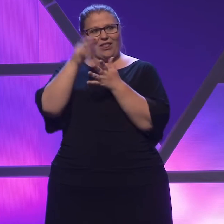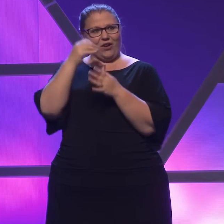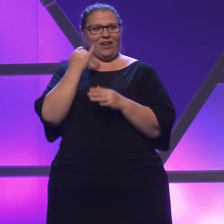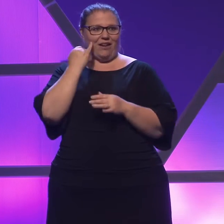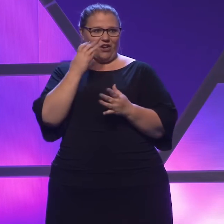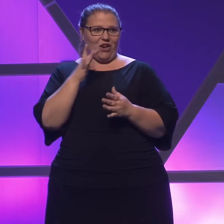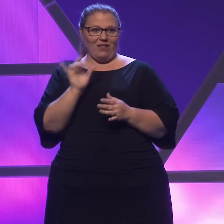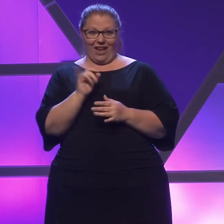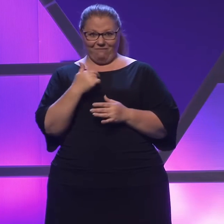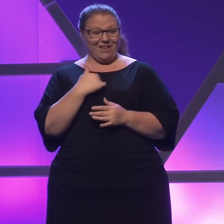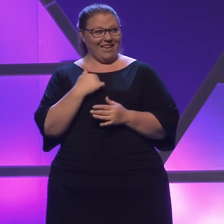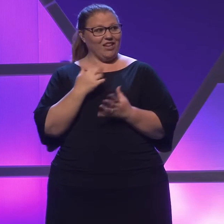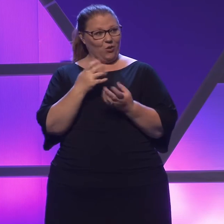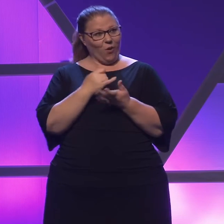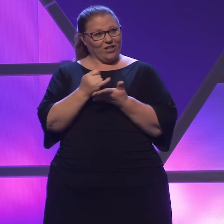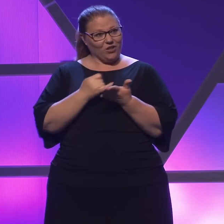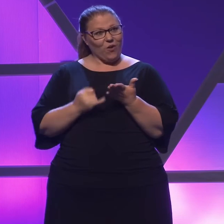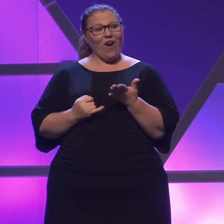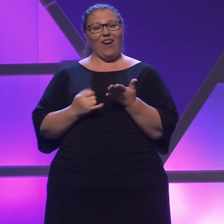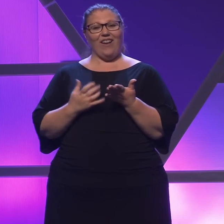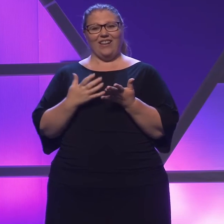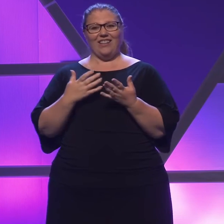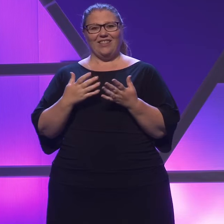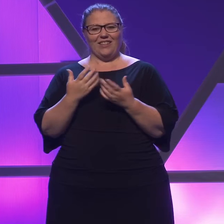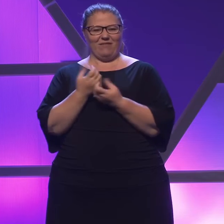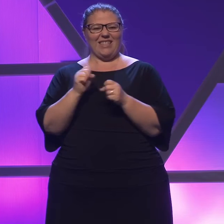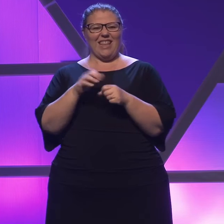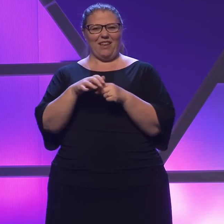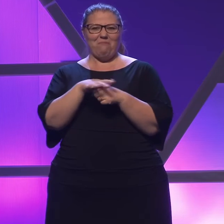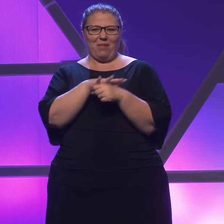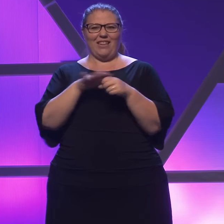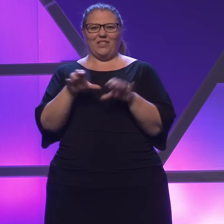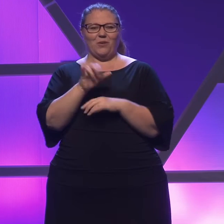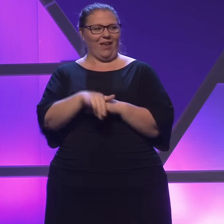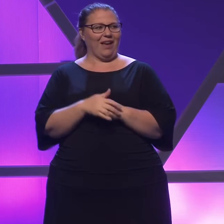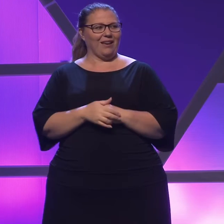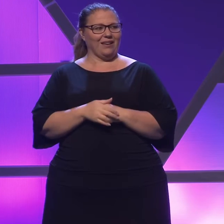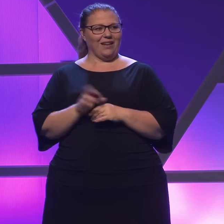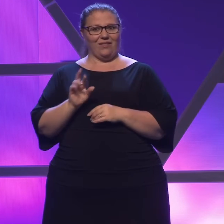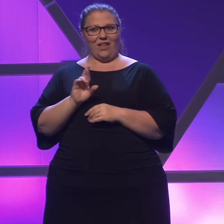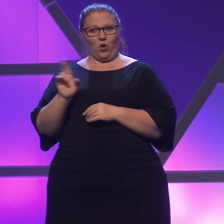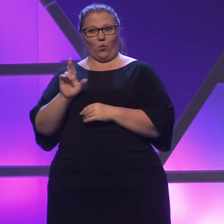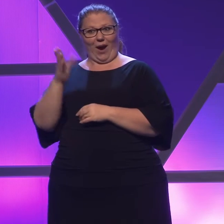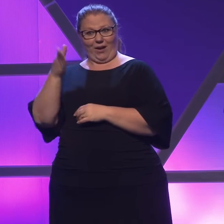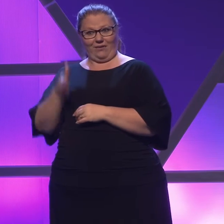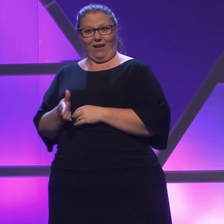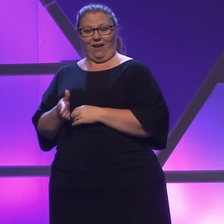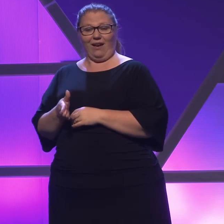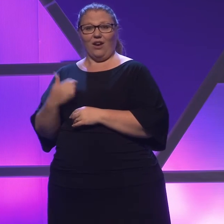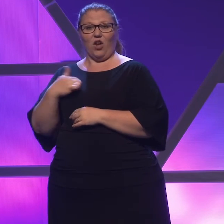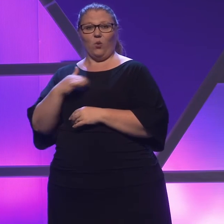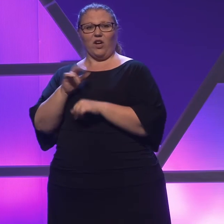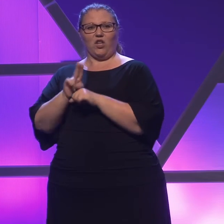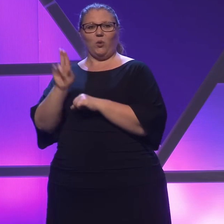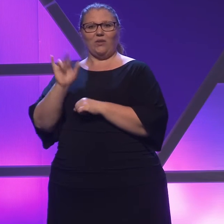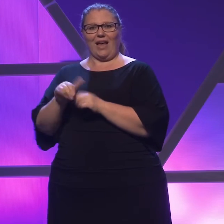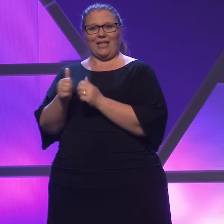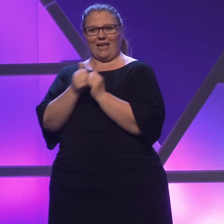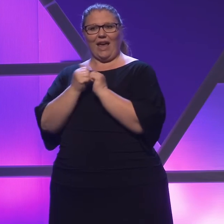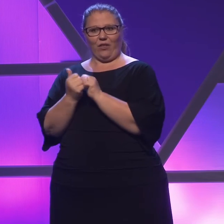So if you're like me and that helps, then just have a safe place to doodle. And then the right side of the T-chart is something that we're going to utilize